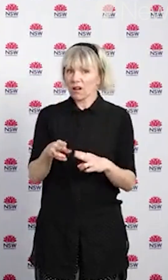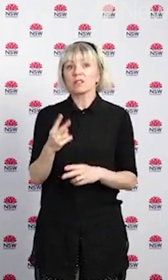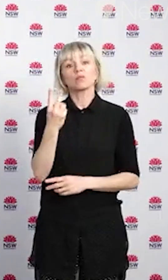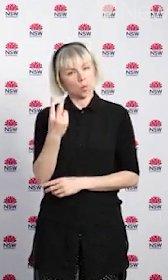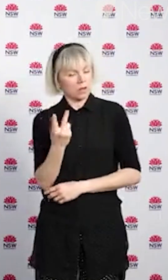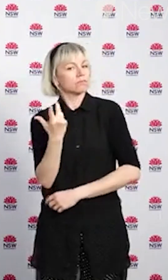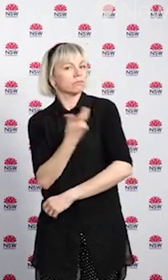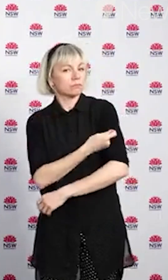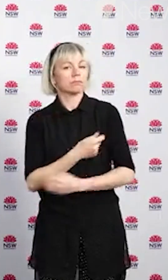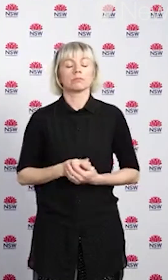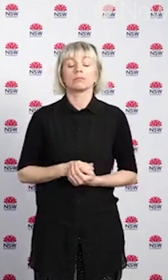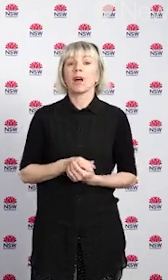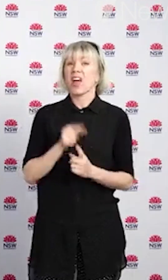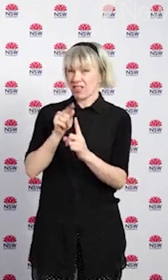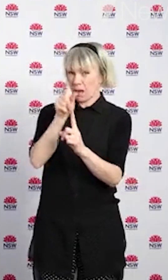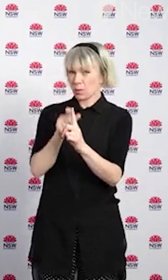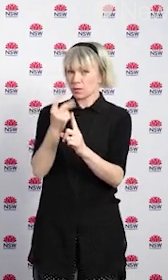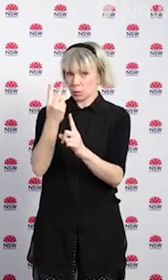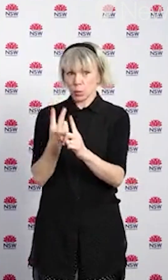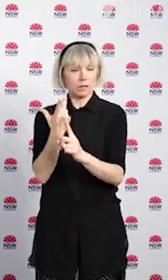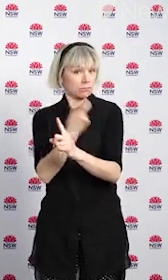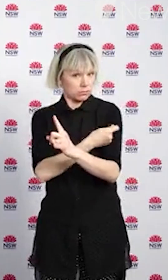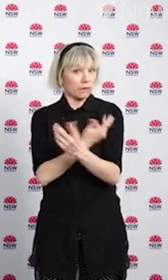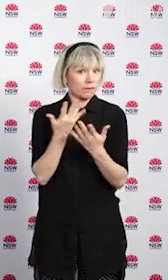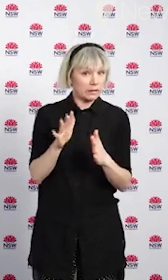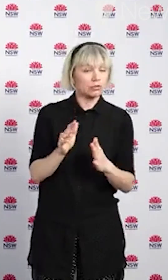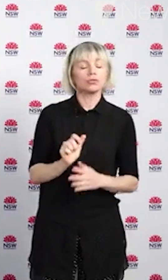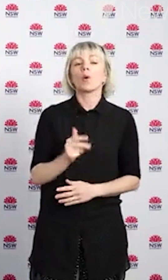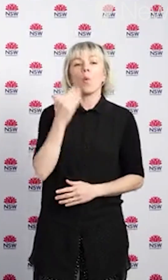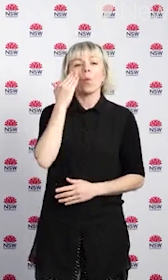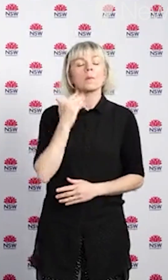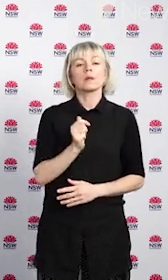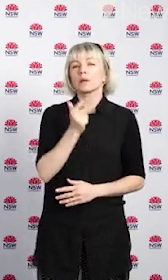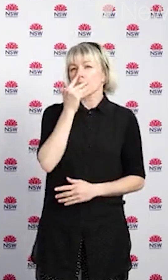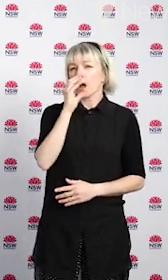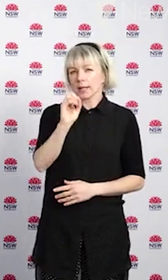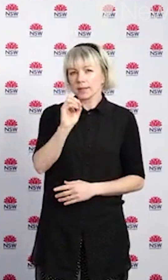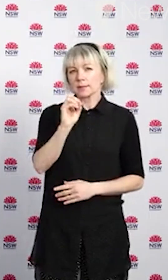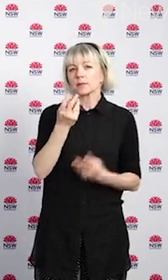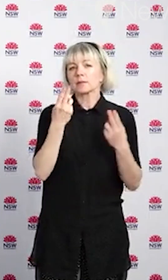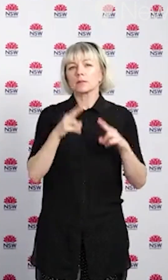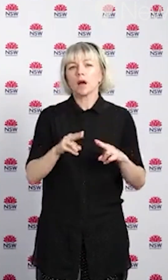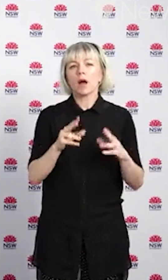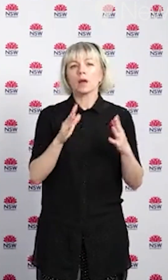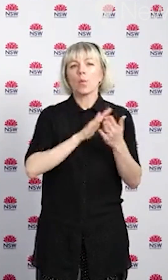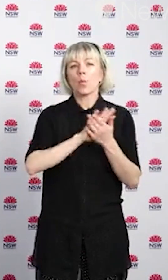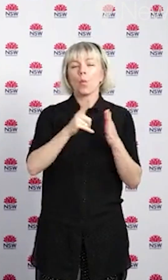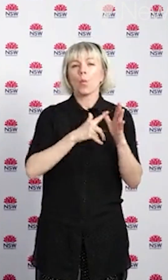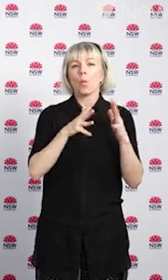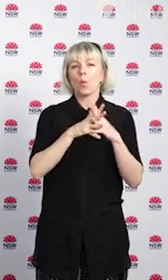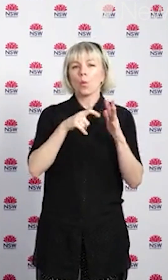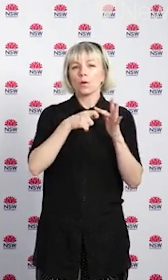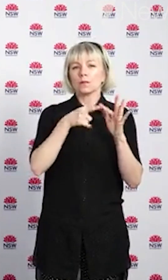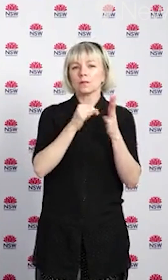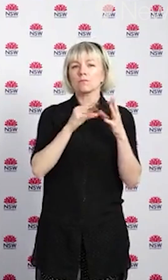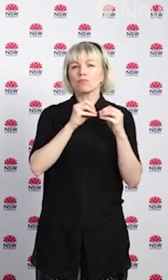The person who had received two doses of COVID vaccine was a woman in her 90s who died at Hawkesbury Living Nursing Home